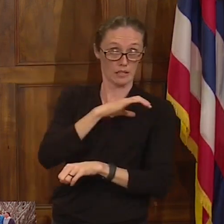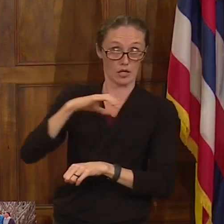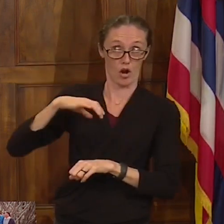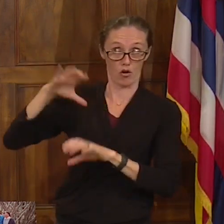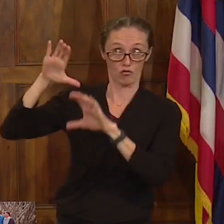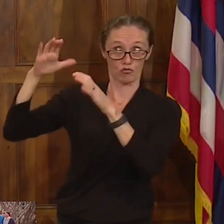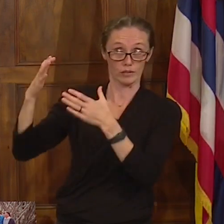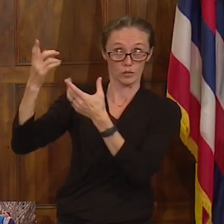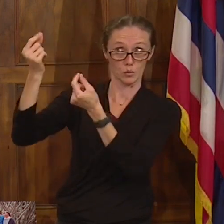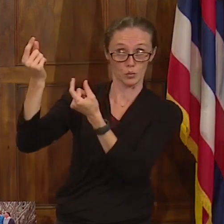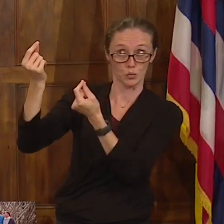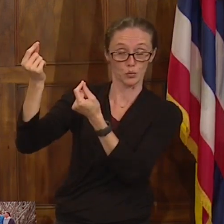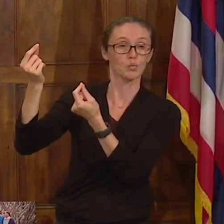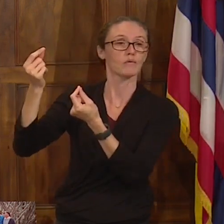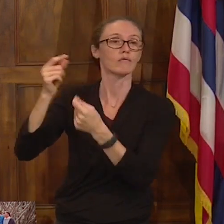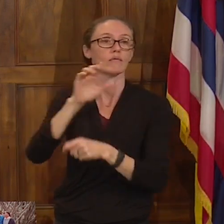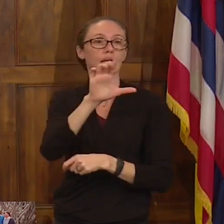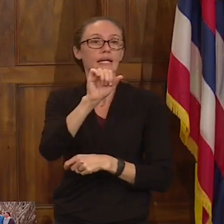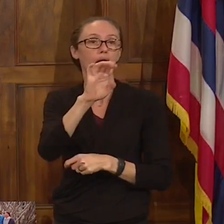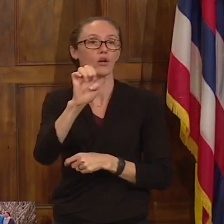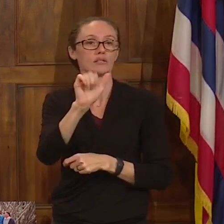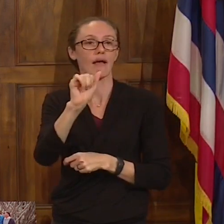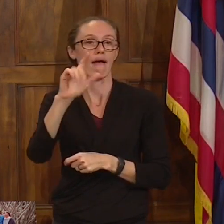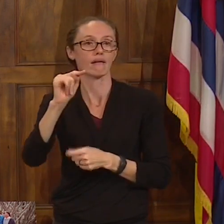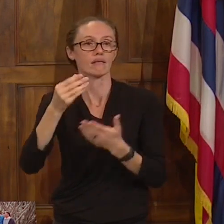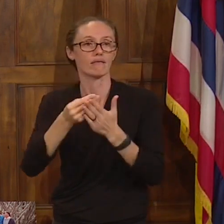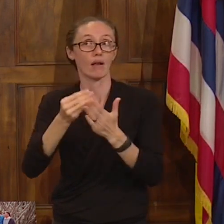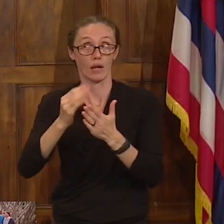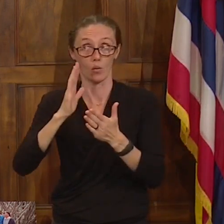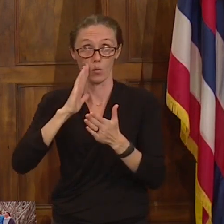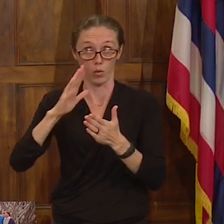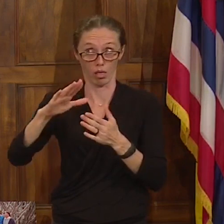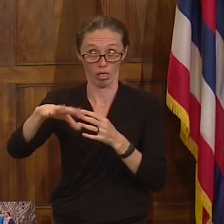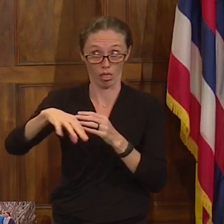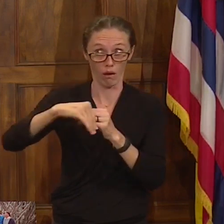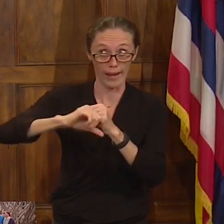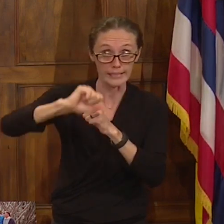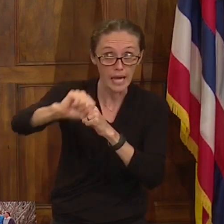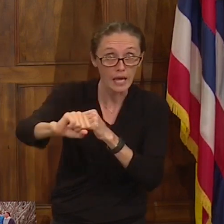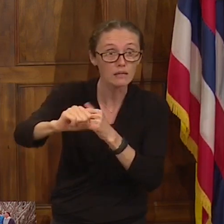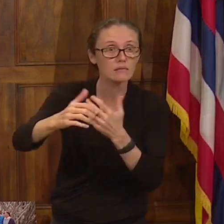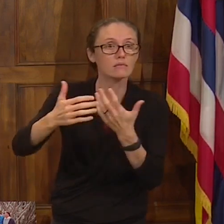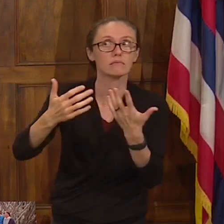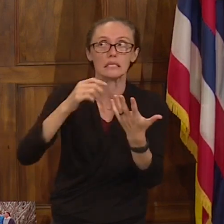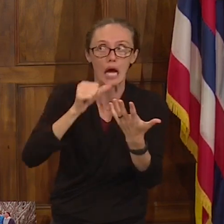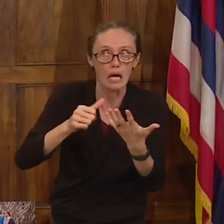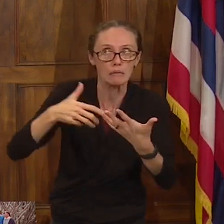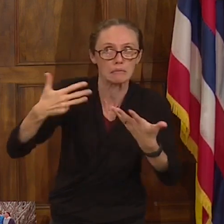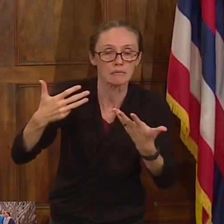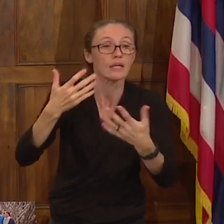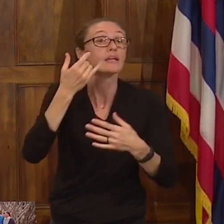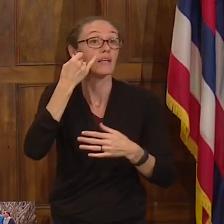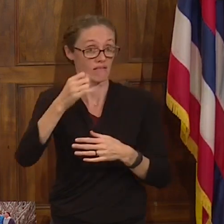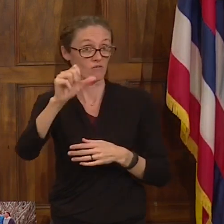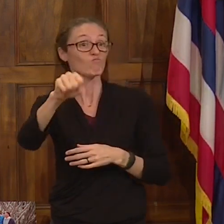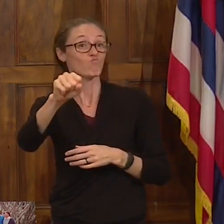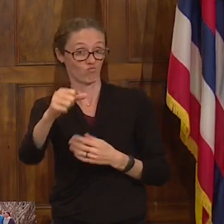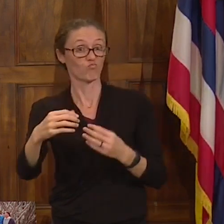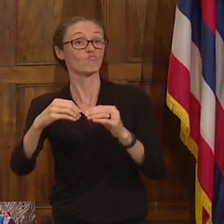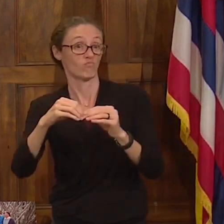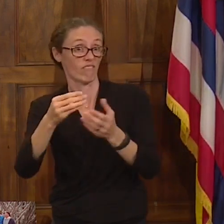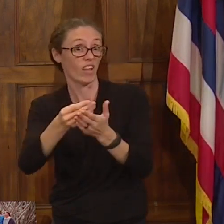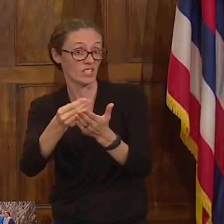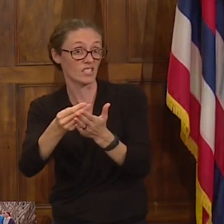do in terms of the extension of CARES Act funding. If the funding is extended, the city will